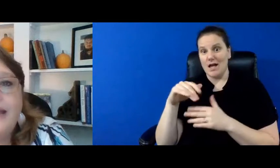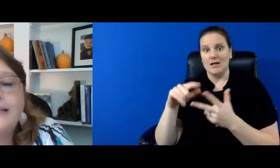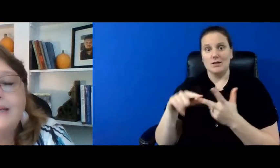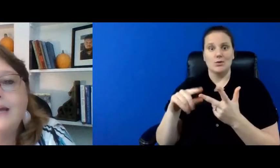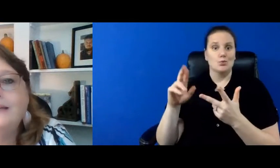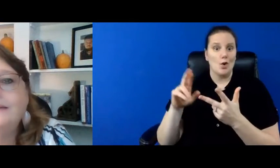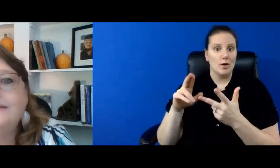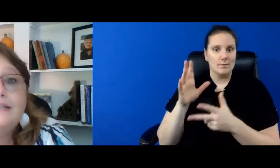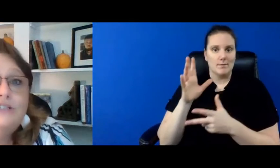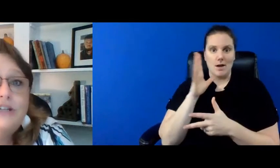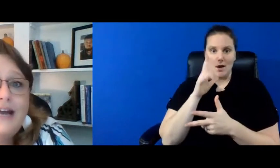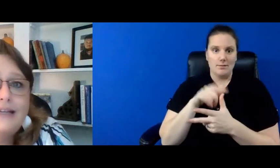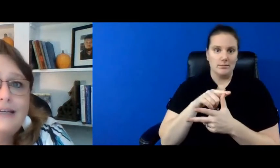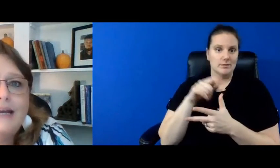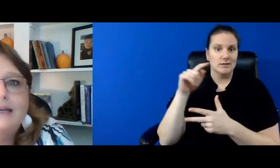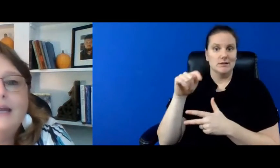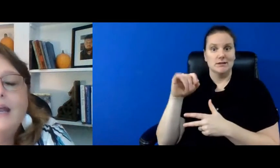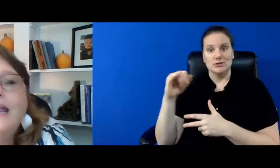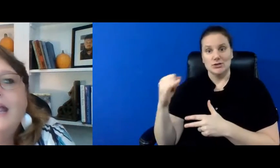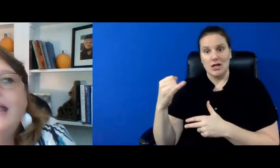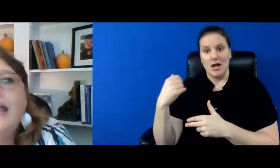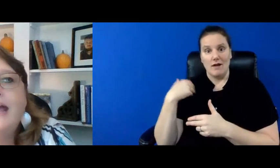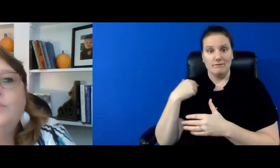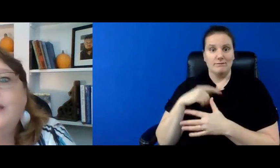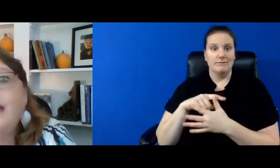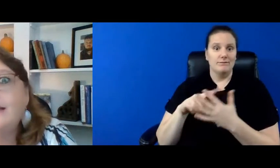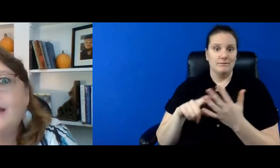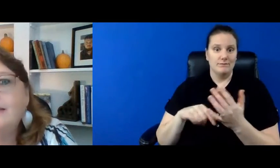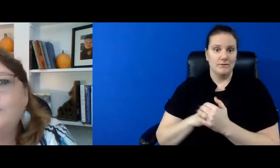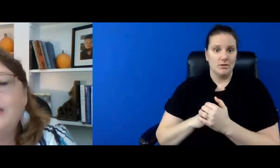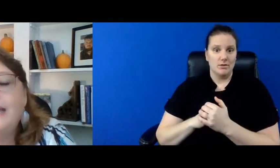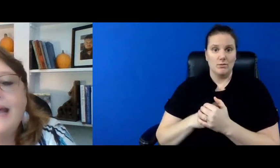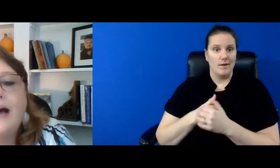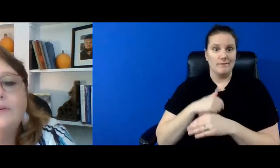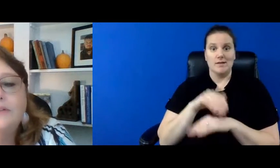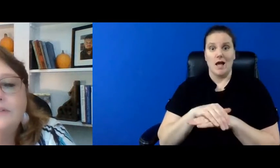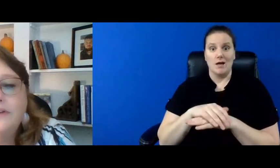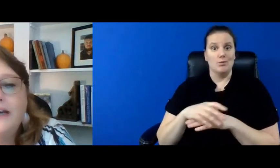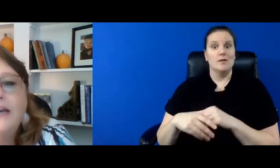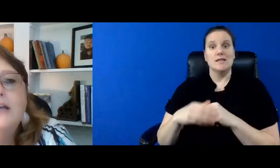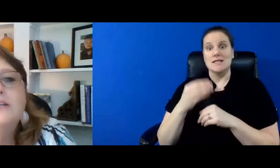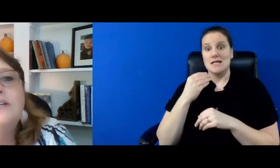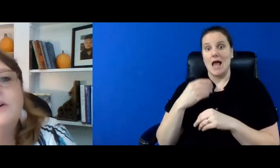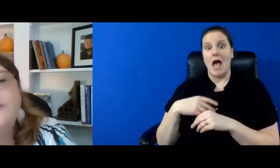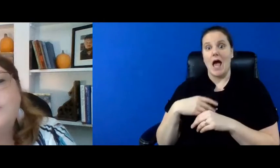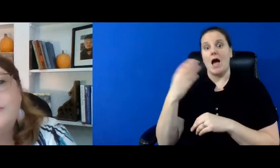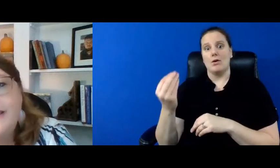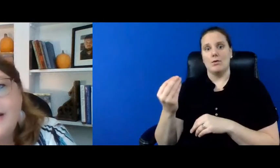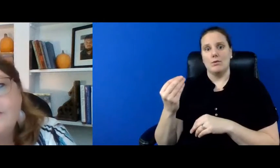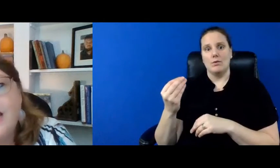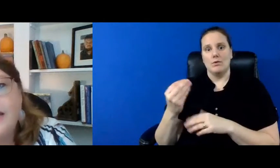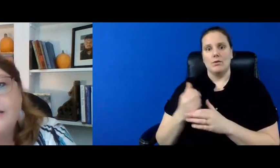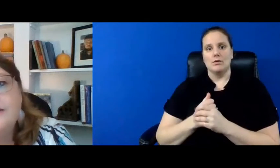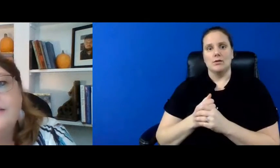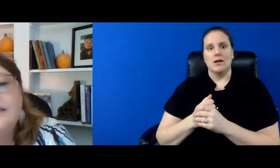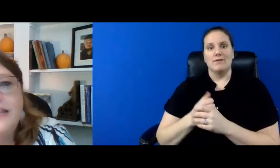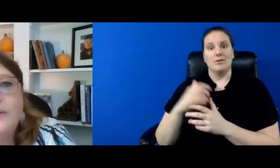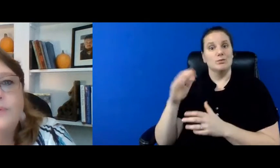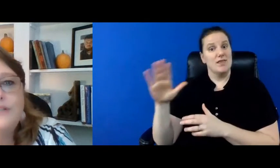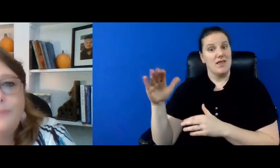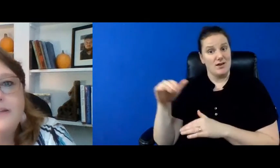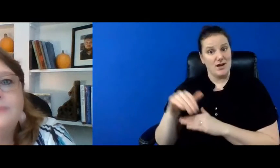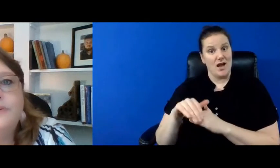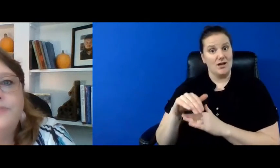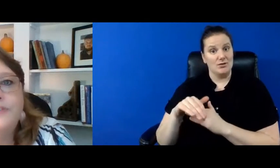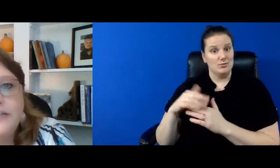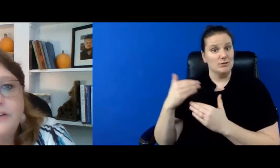mom had a night and tj had a night and we had a night that we ate out right so if it was their night that